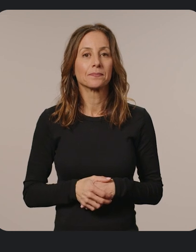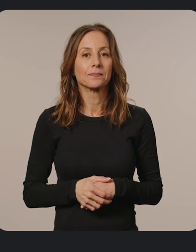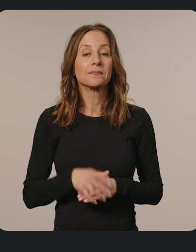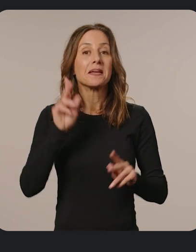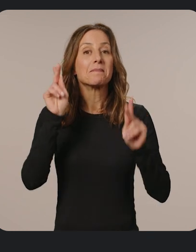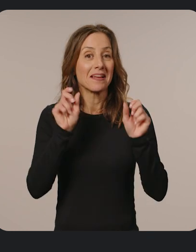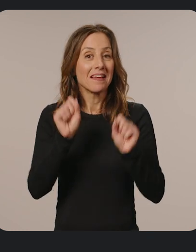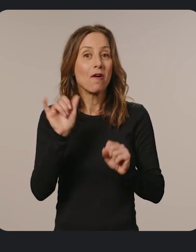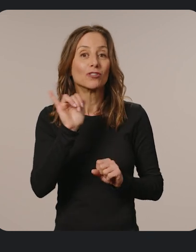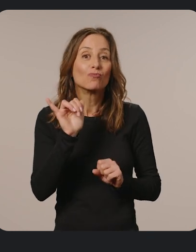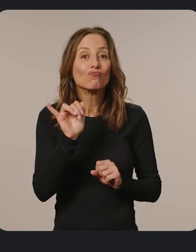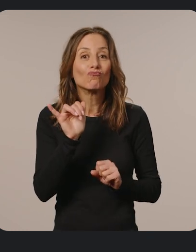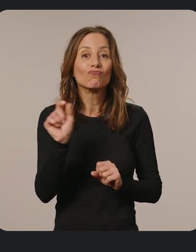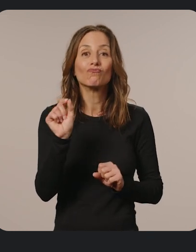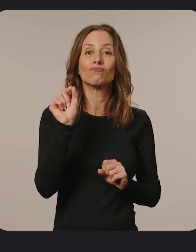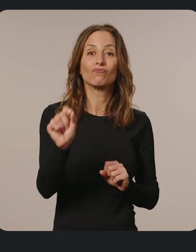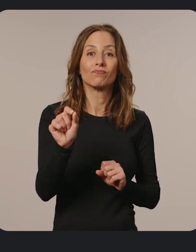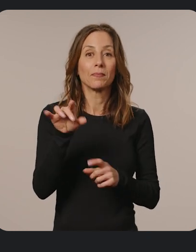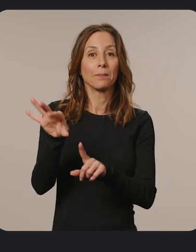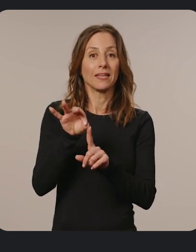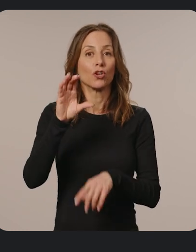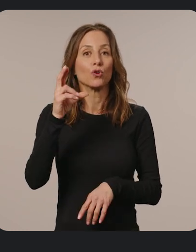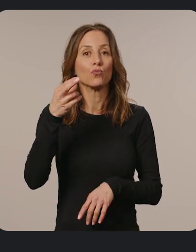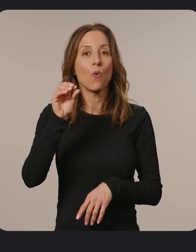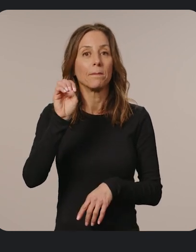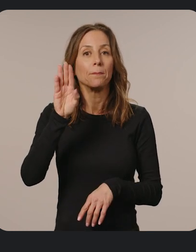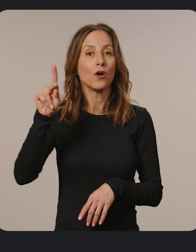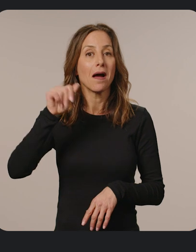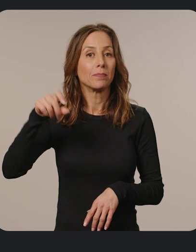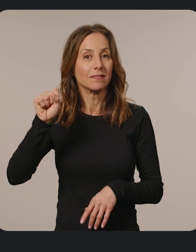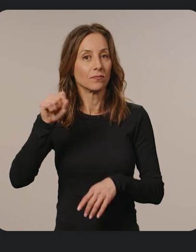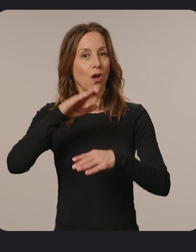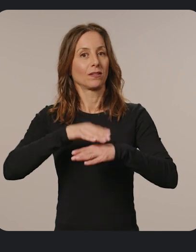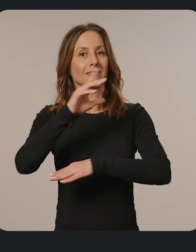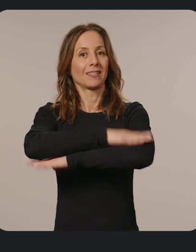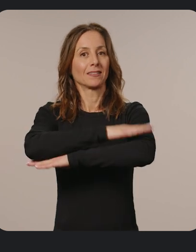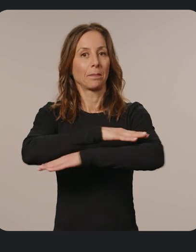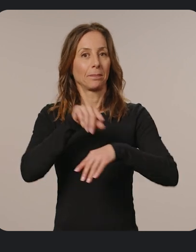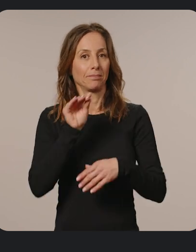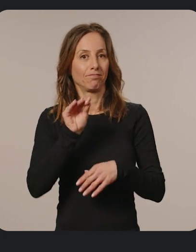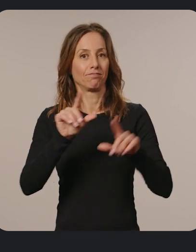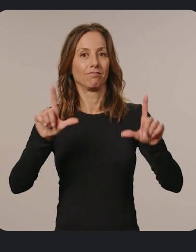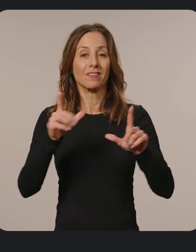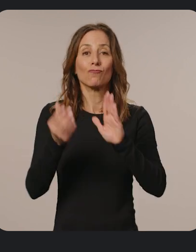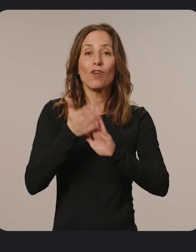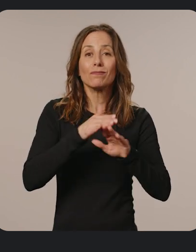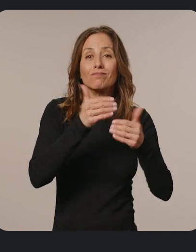device. People can also pin installed Chromebook apps to their desktop shelf, run them on separate windows and